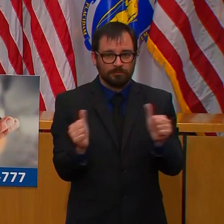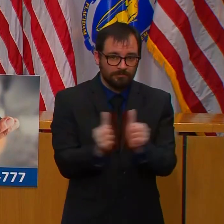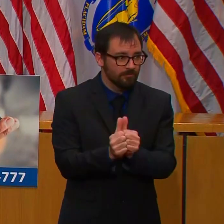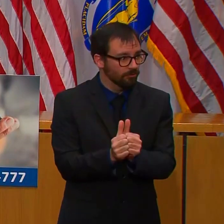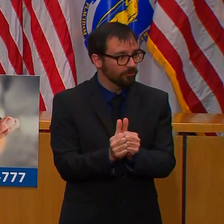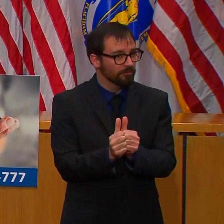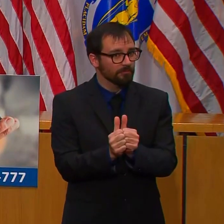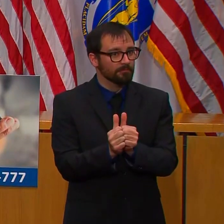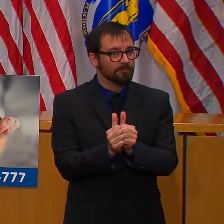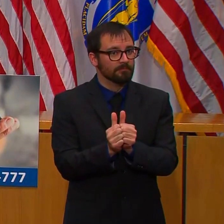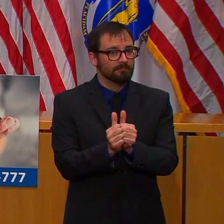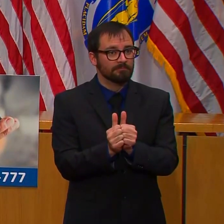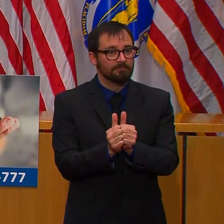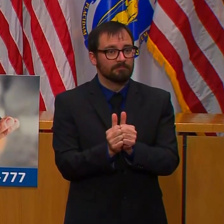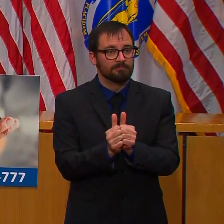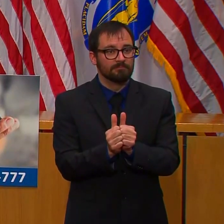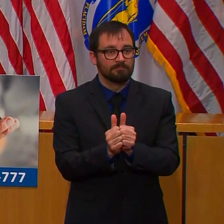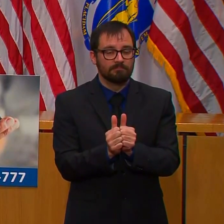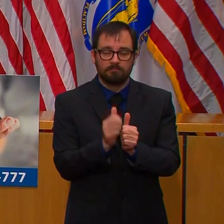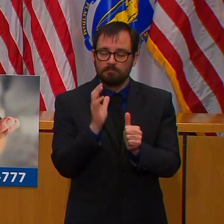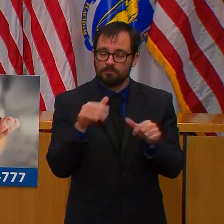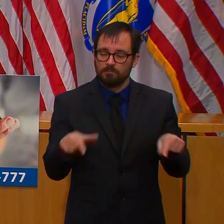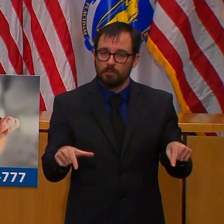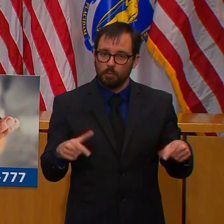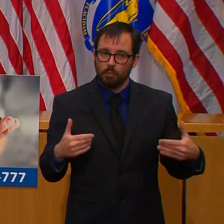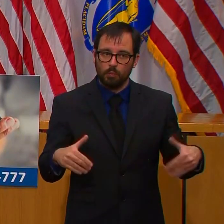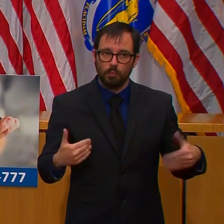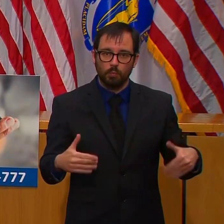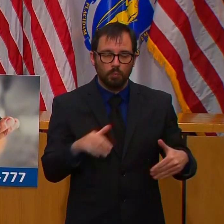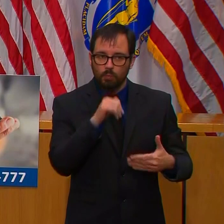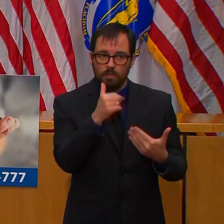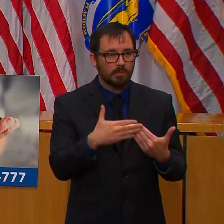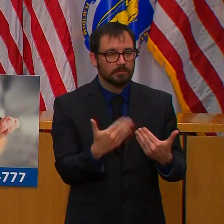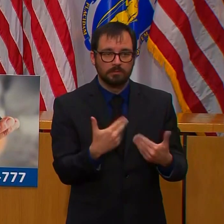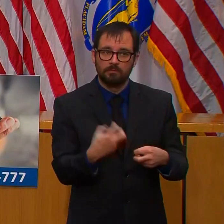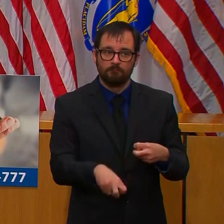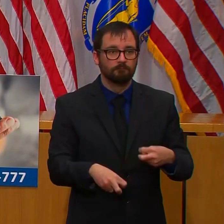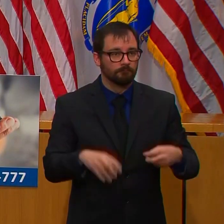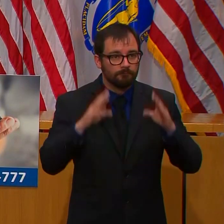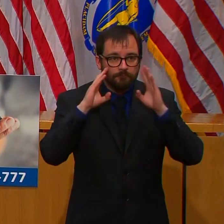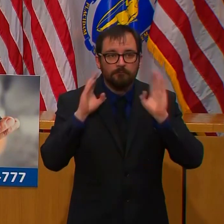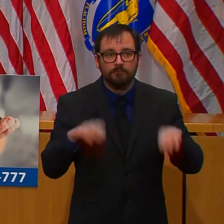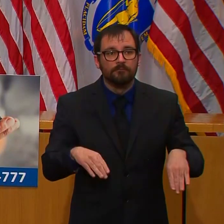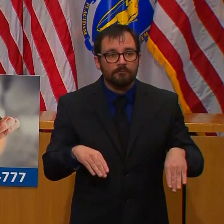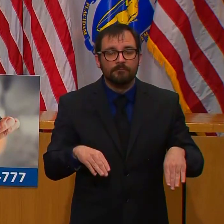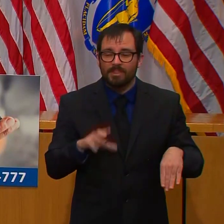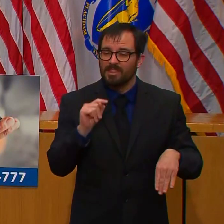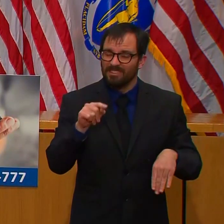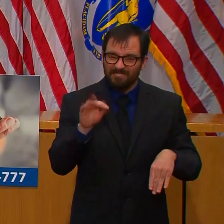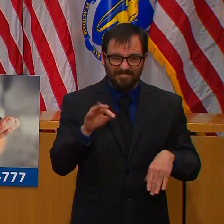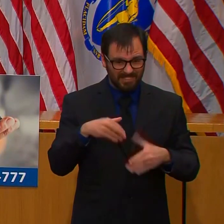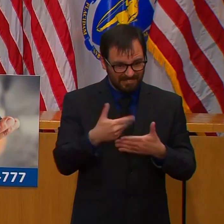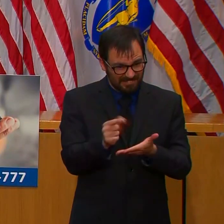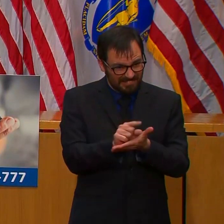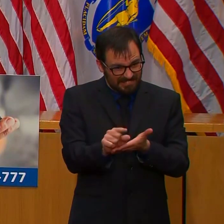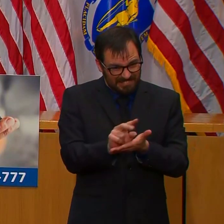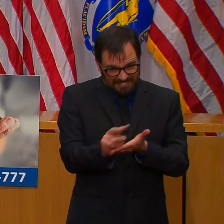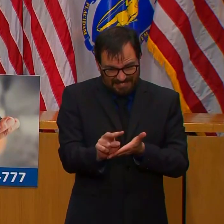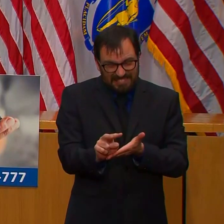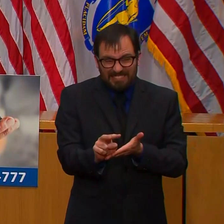weeks will be critical to mitigating the spread of the disease and ensuring that our healthcare system is prepared for what is yet to come.